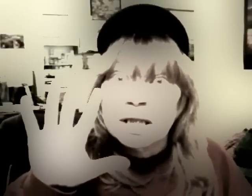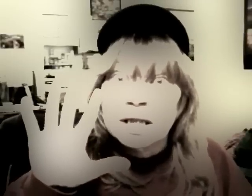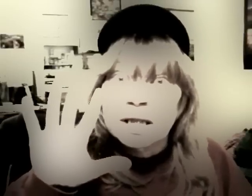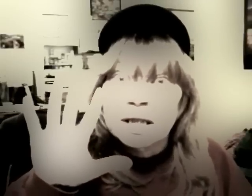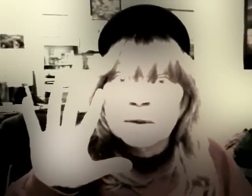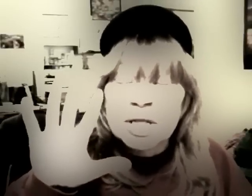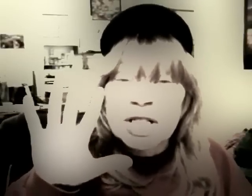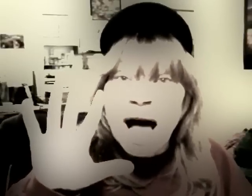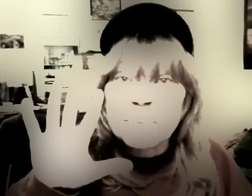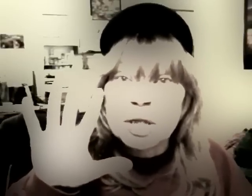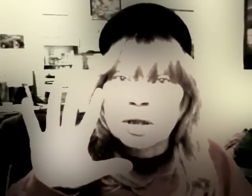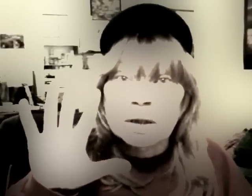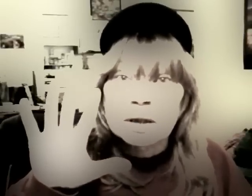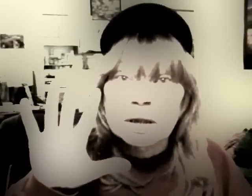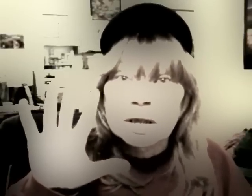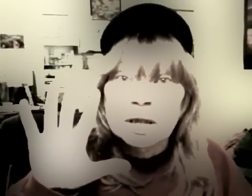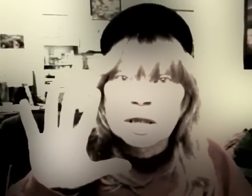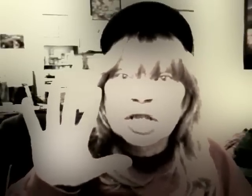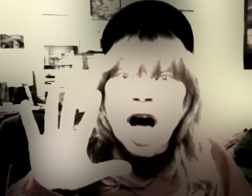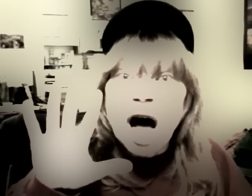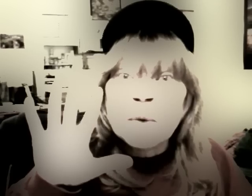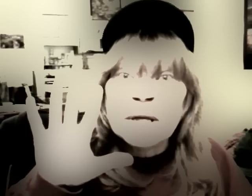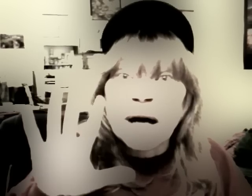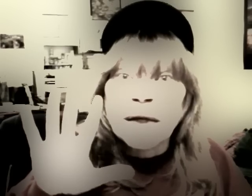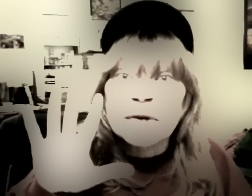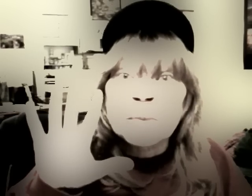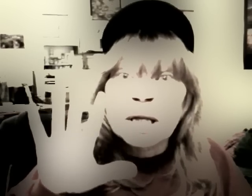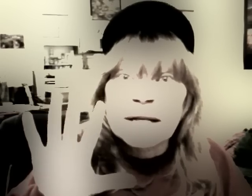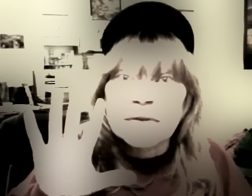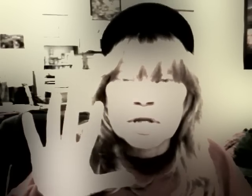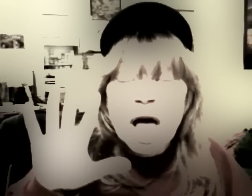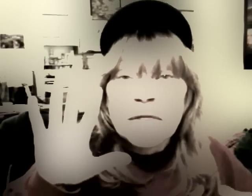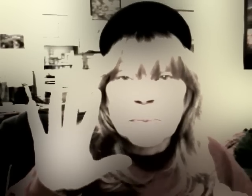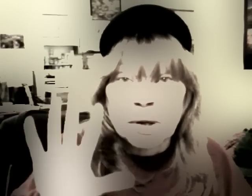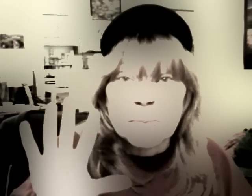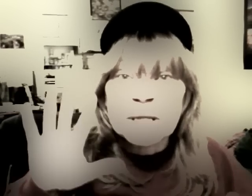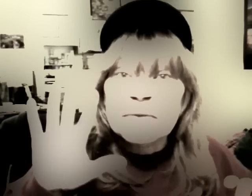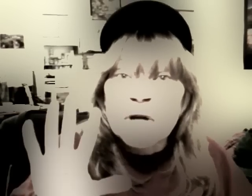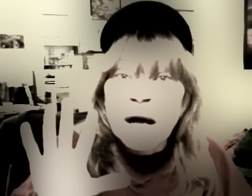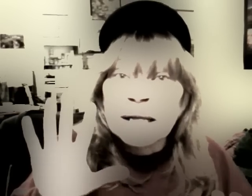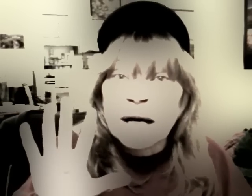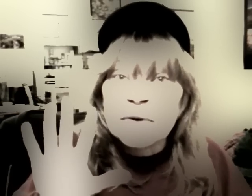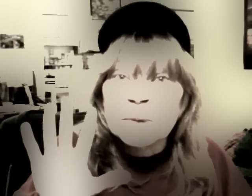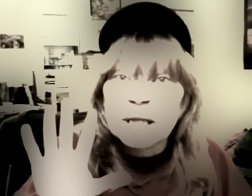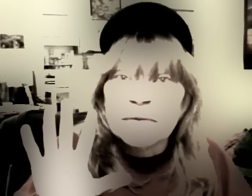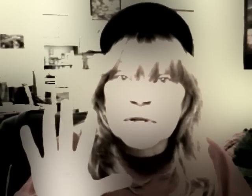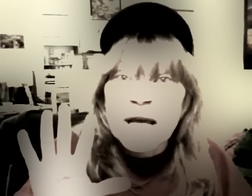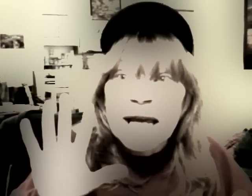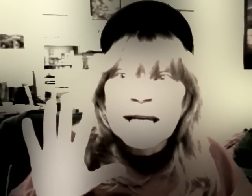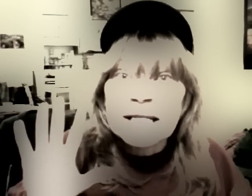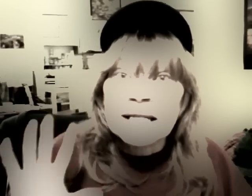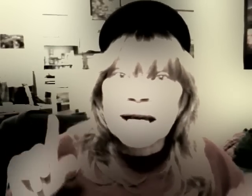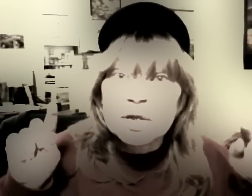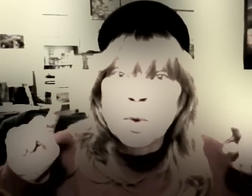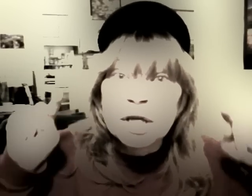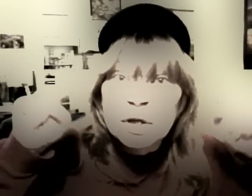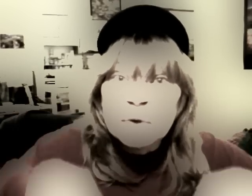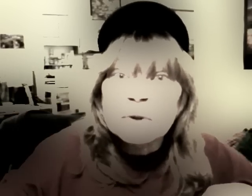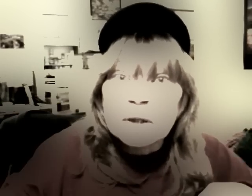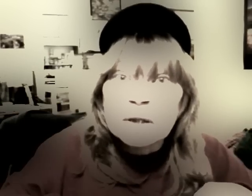which is optional. Talk with other believers. The purpose of talking to other believers is to test what you learned